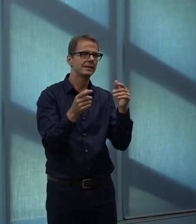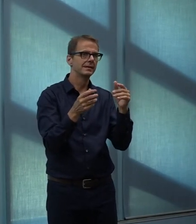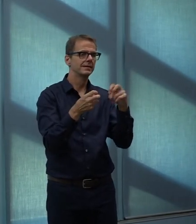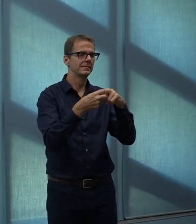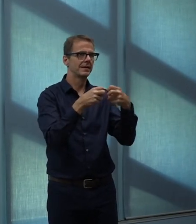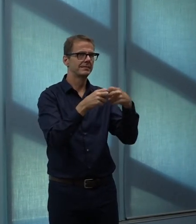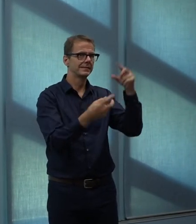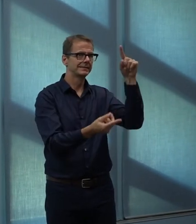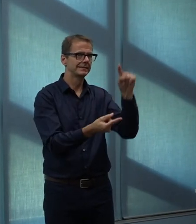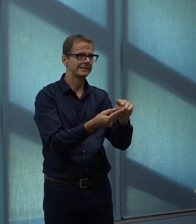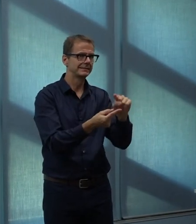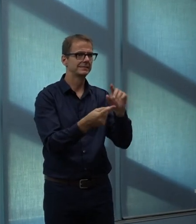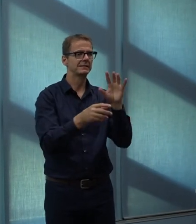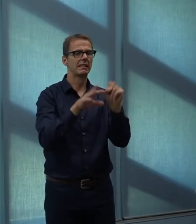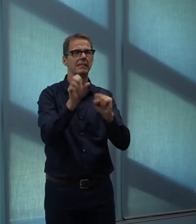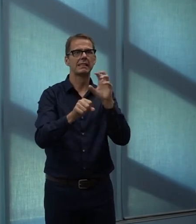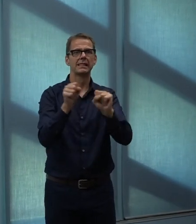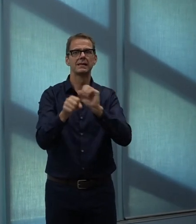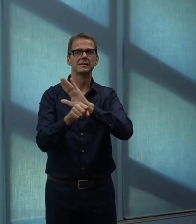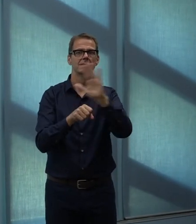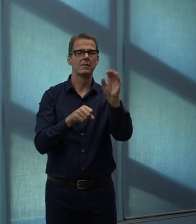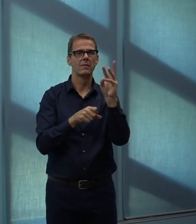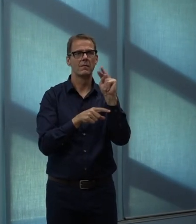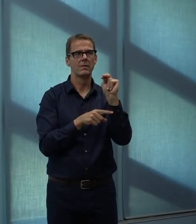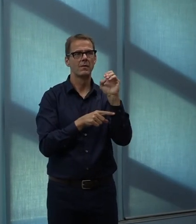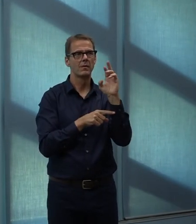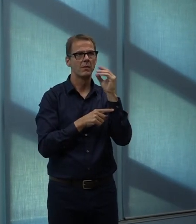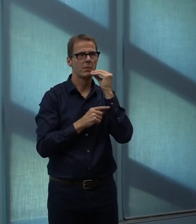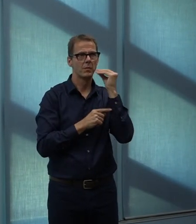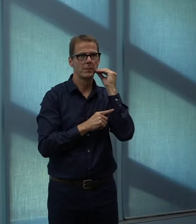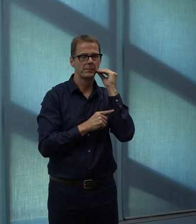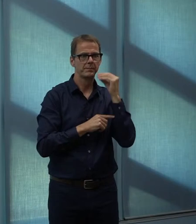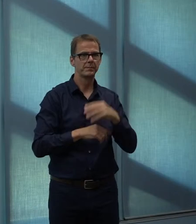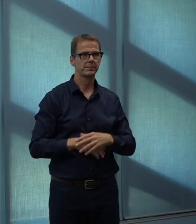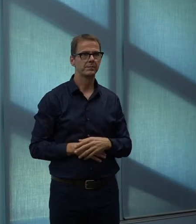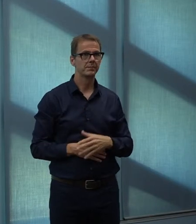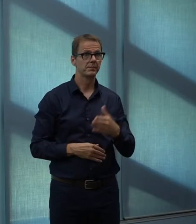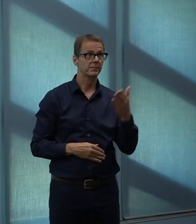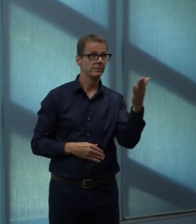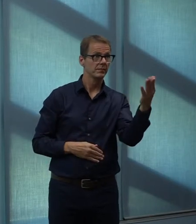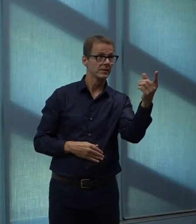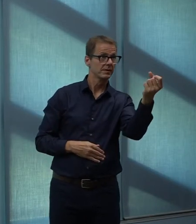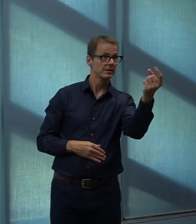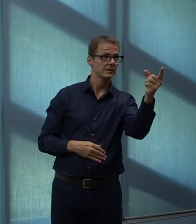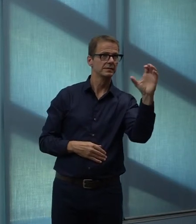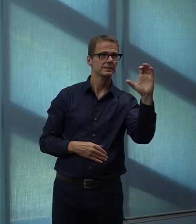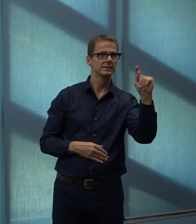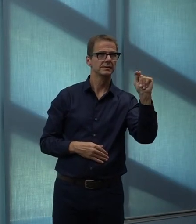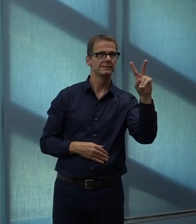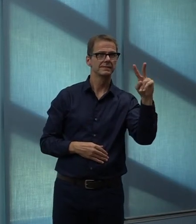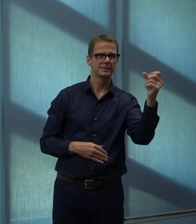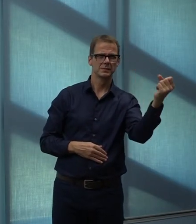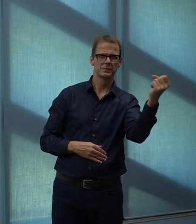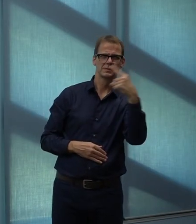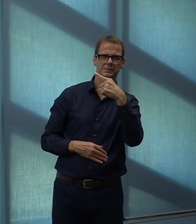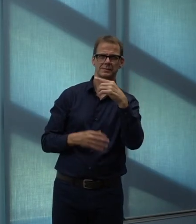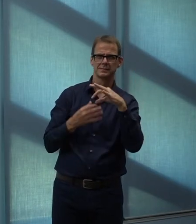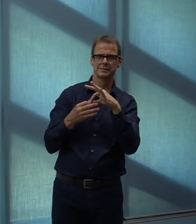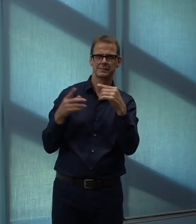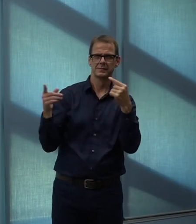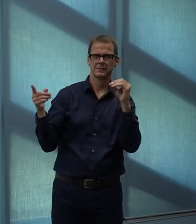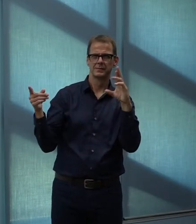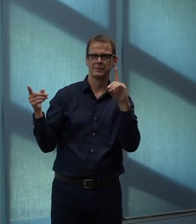room, and then we'll wrap it up. Sure. It was just to follow up to Destiny's question on the money and the costs. I'm just hoping, Gordon,